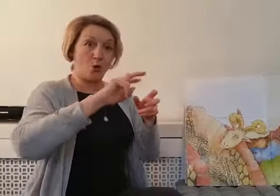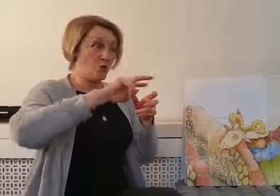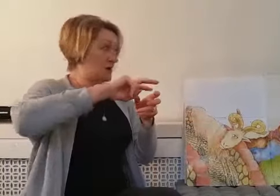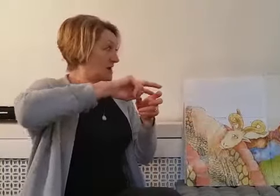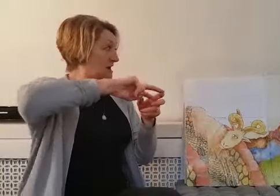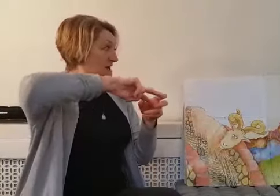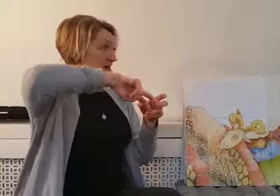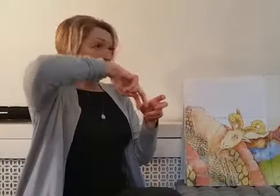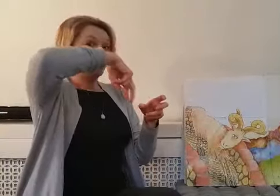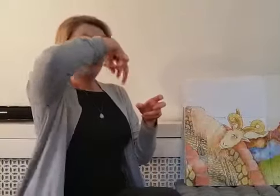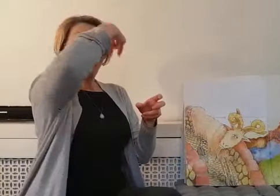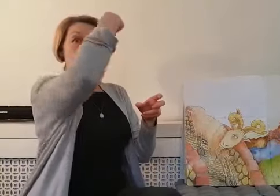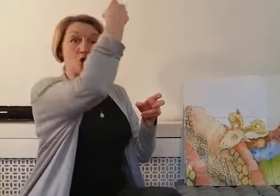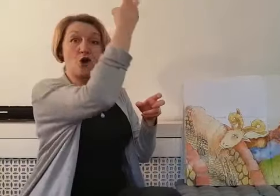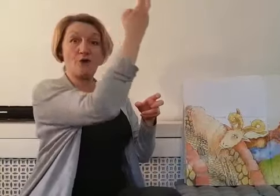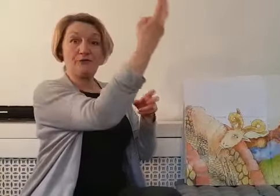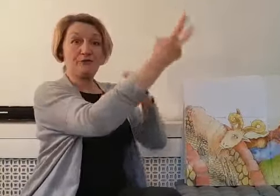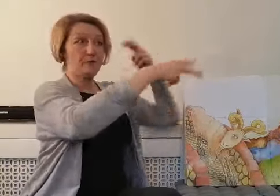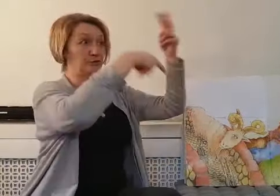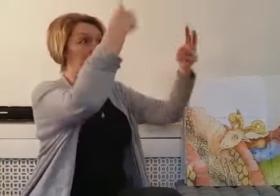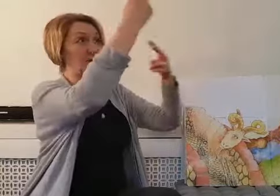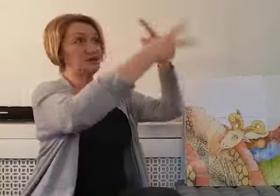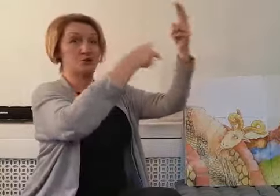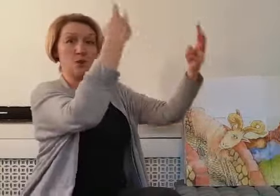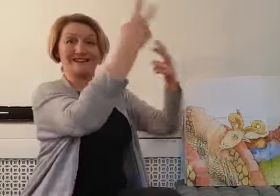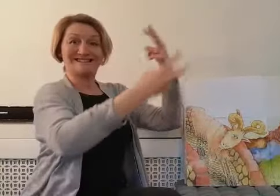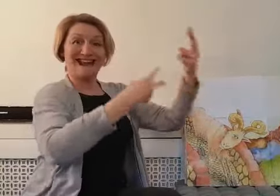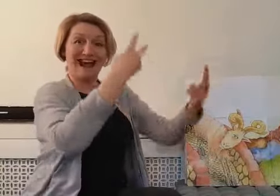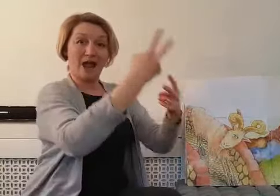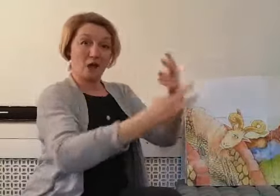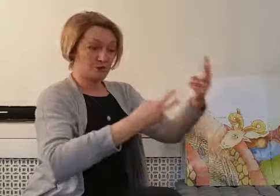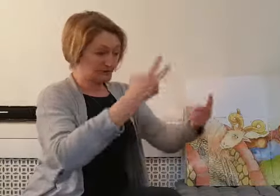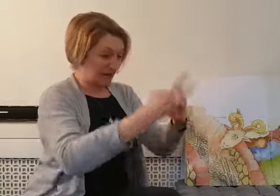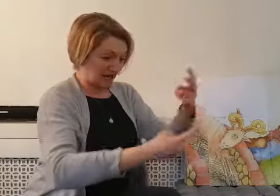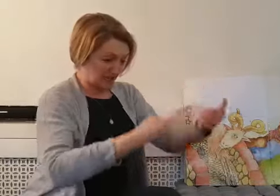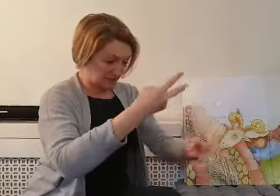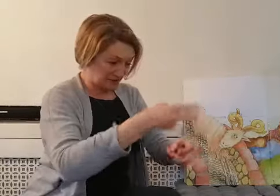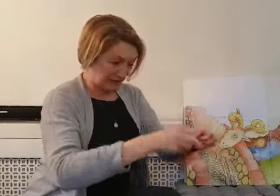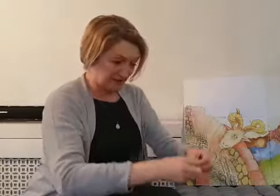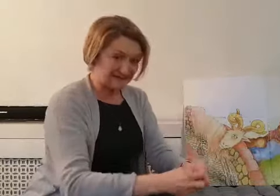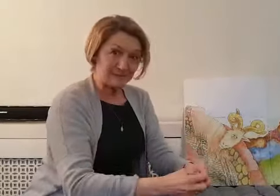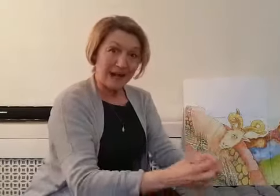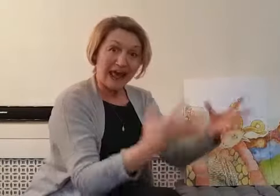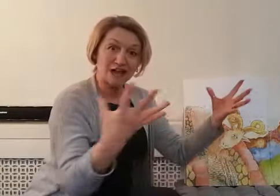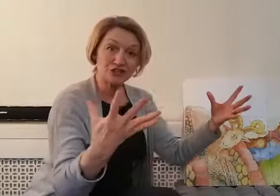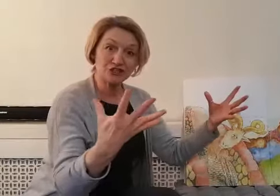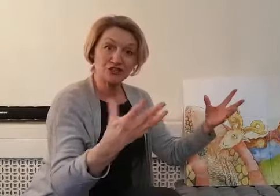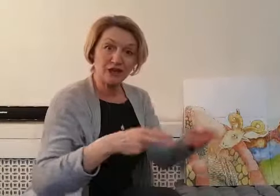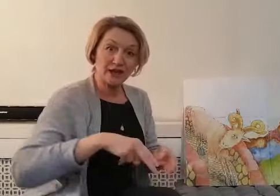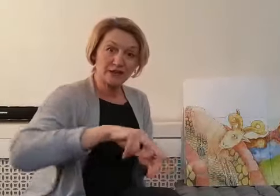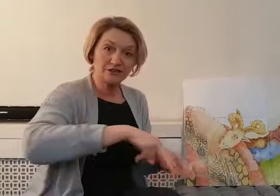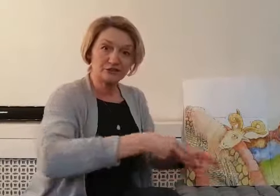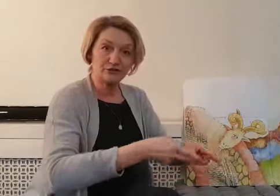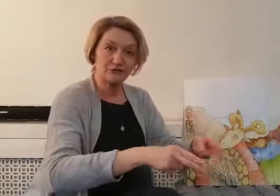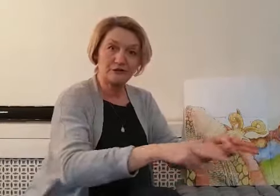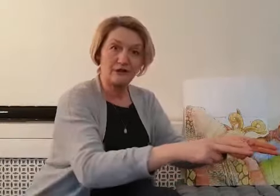tumbled off the bridge and went down, down, down, splash into the river.